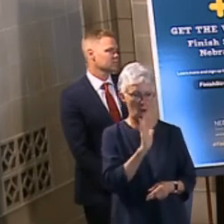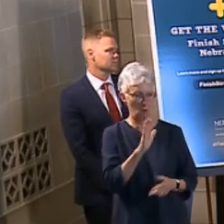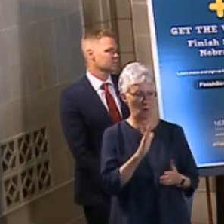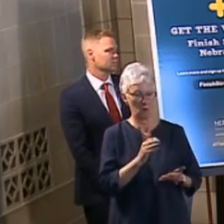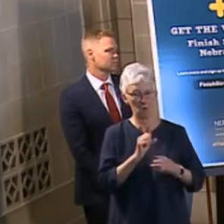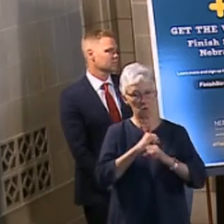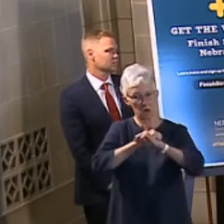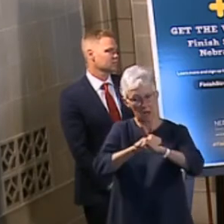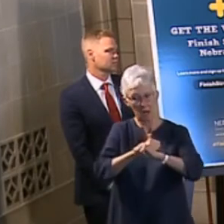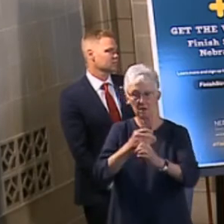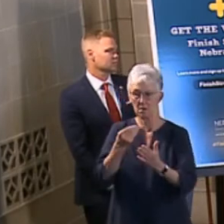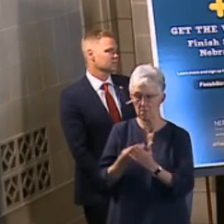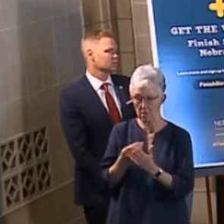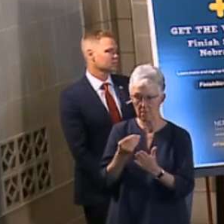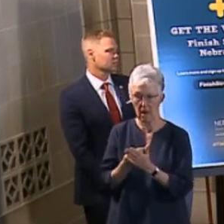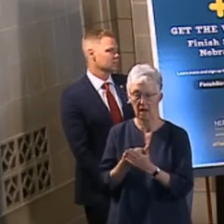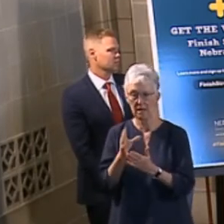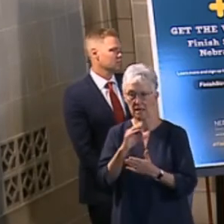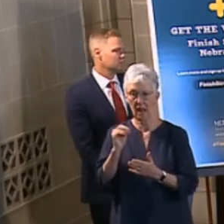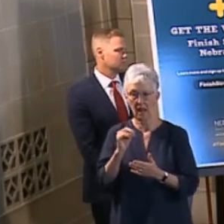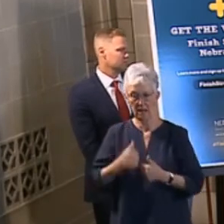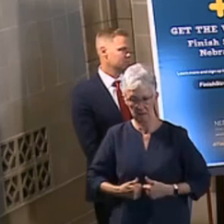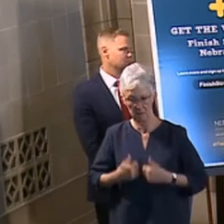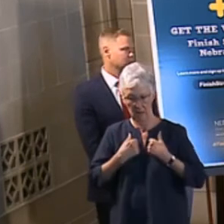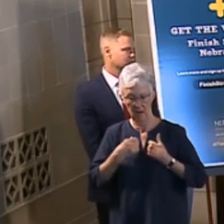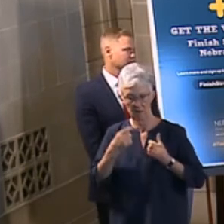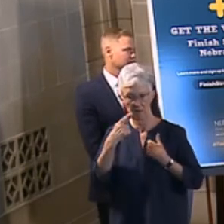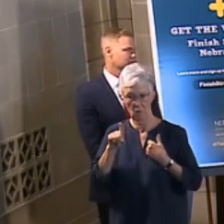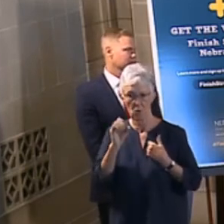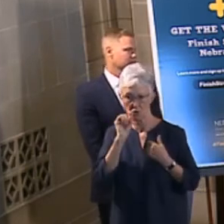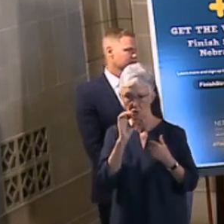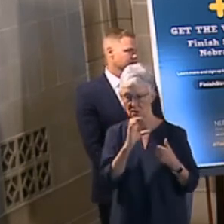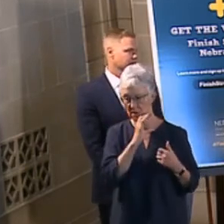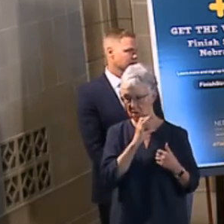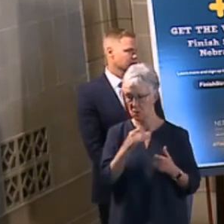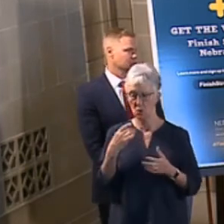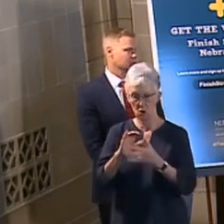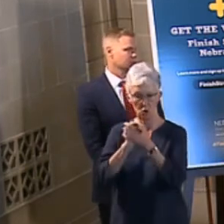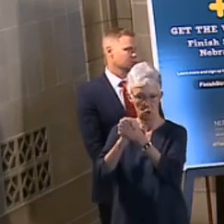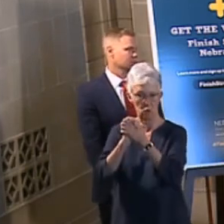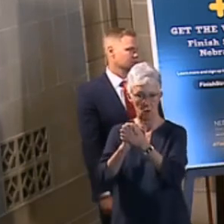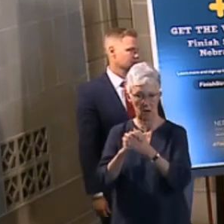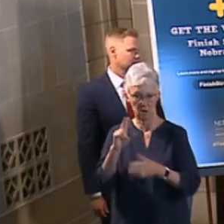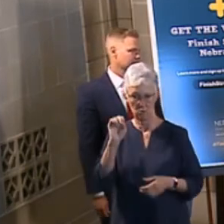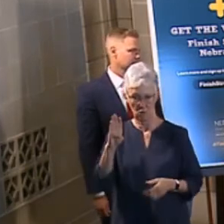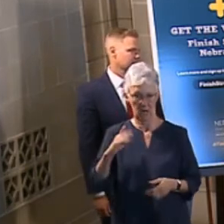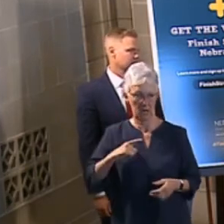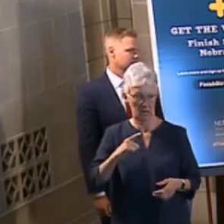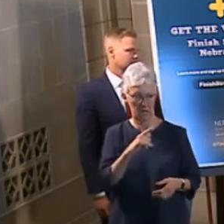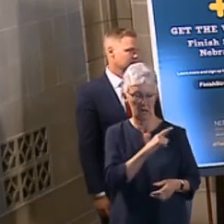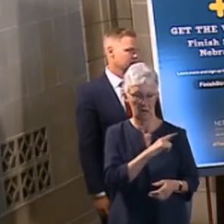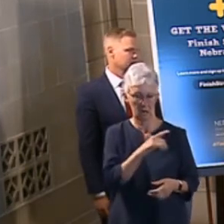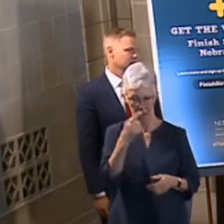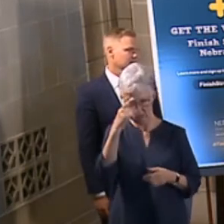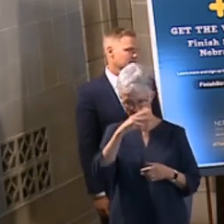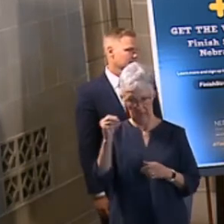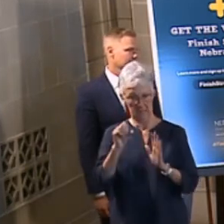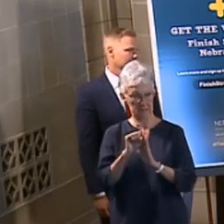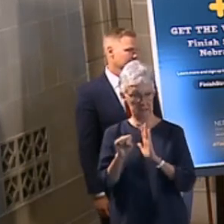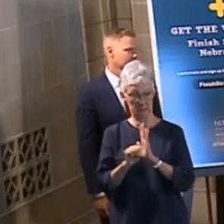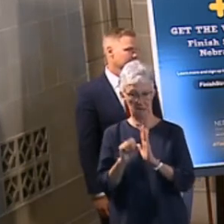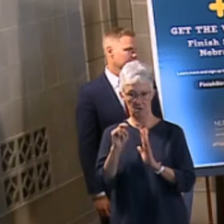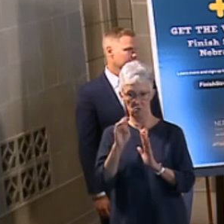safety, and well-being of vulnerable adults in Nebraska. We congratulate the Nebraska legislature and the state of Nebraska for adding this valuable tool